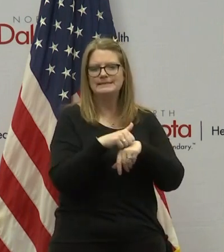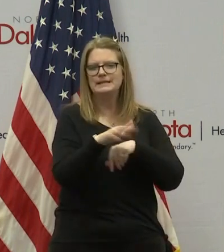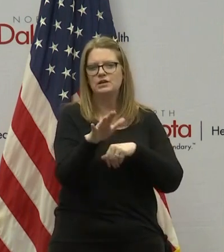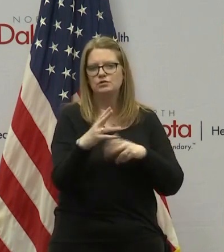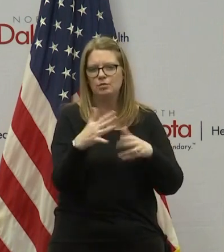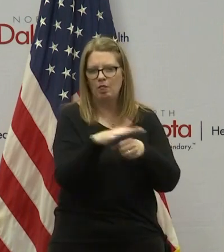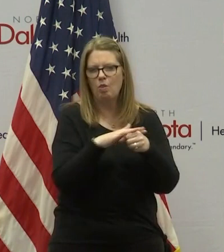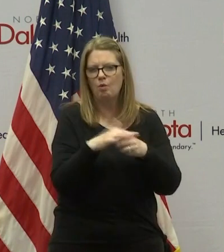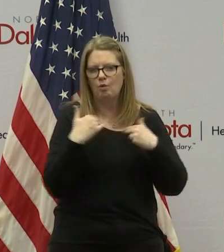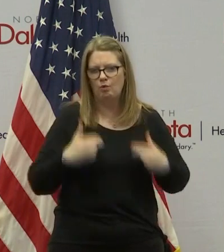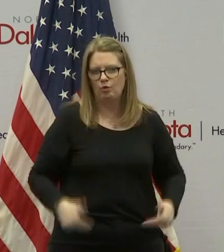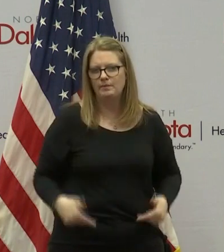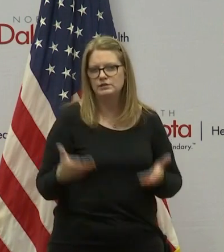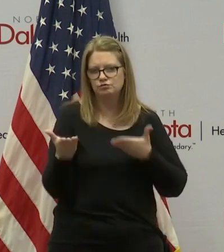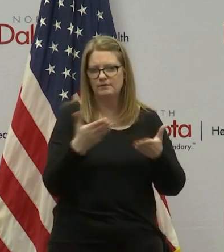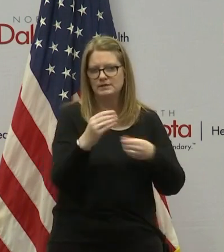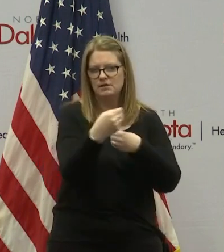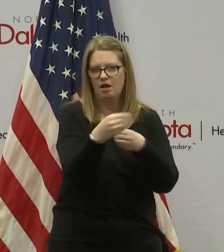office.